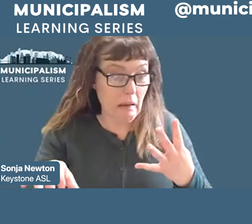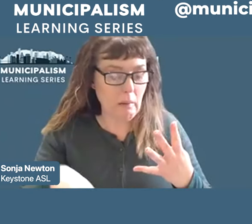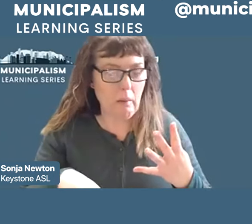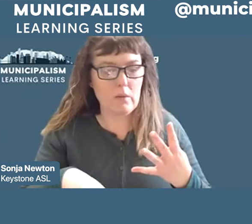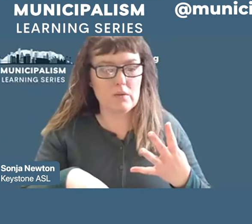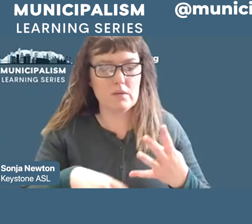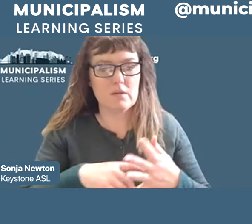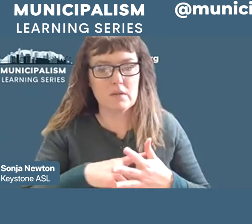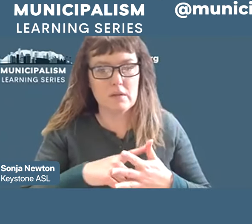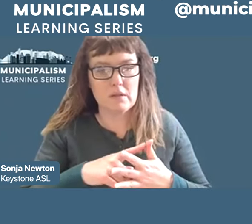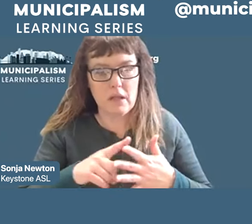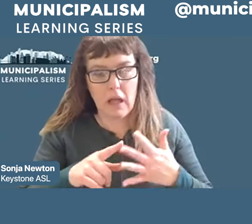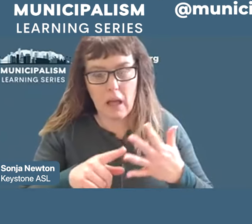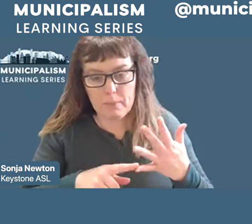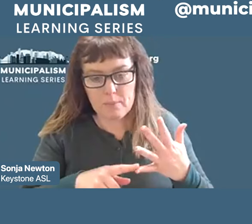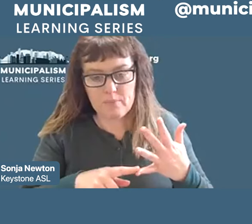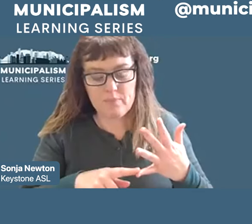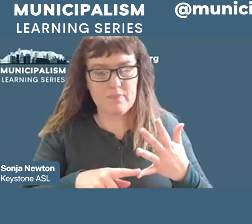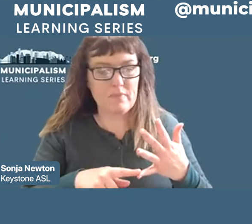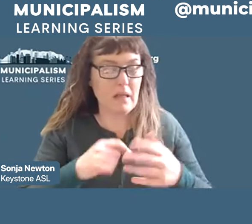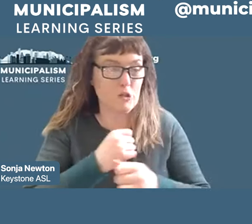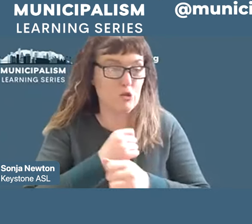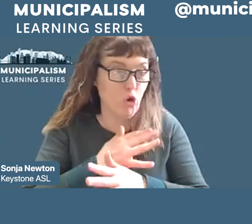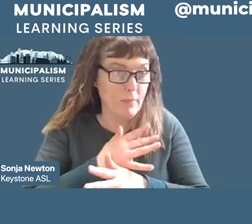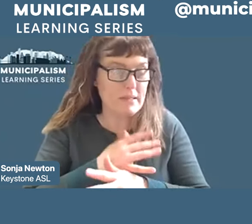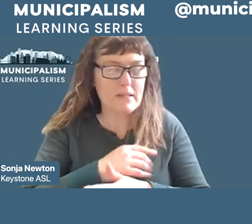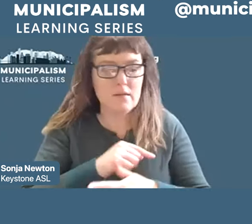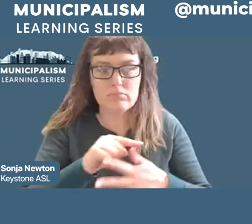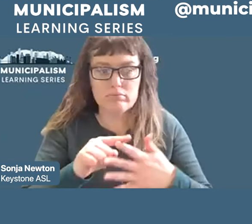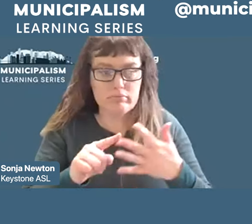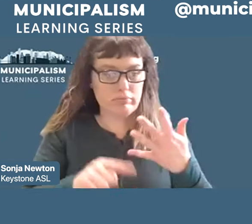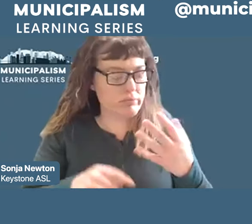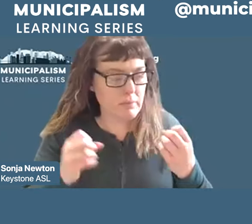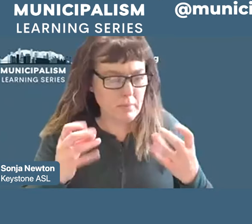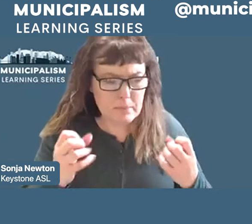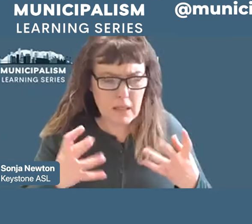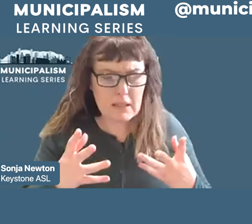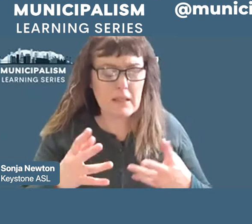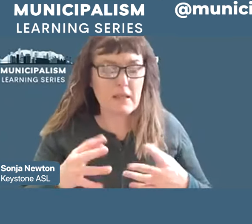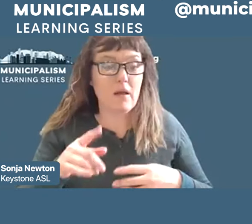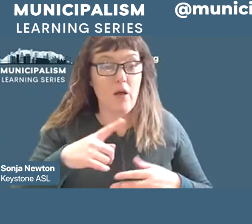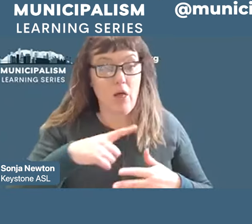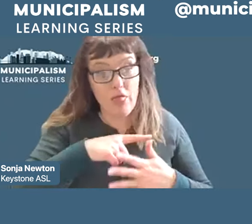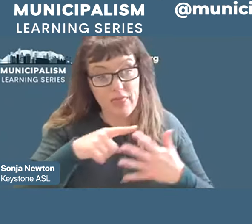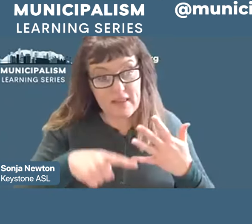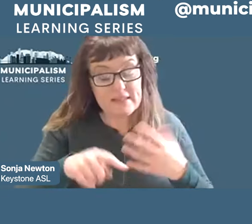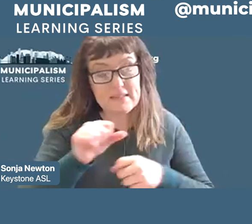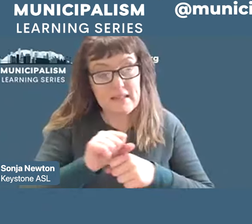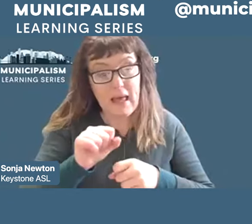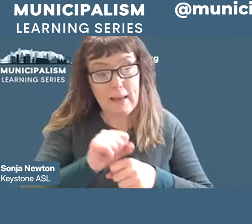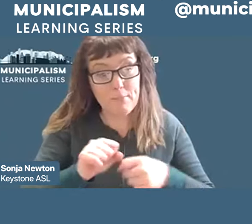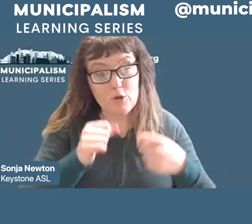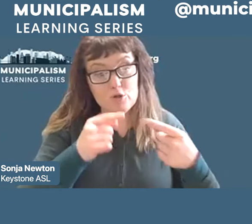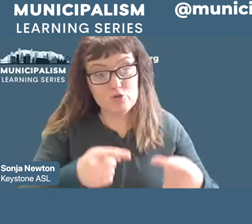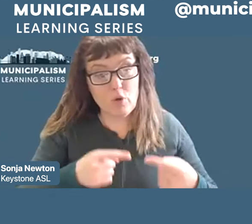West, among coal miners in Germany and elsewhere. In these labor struggles, a new local